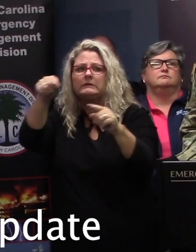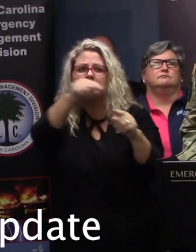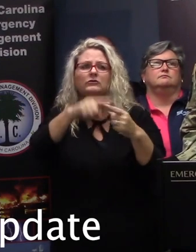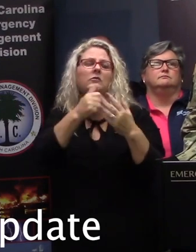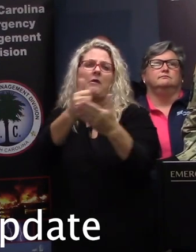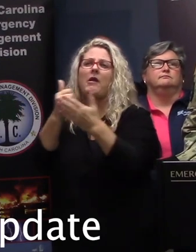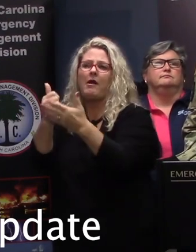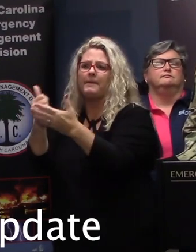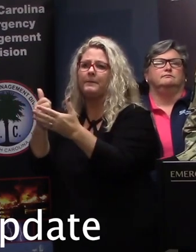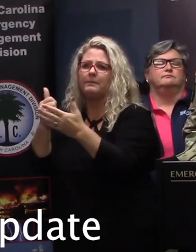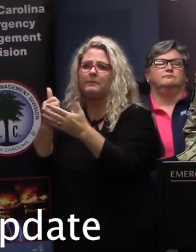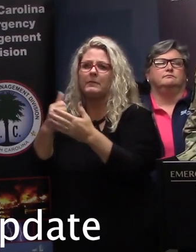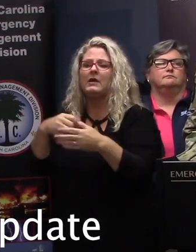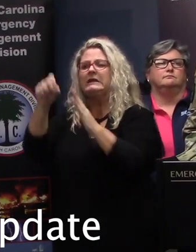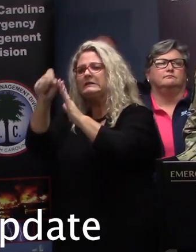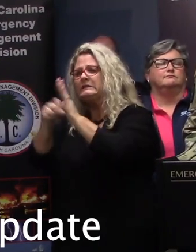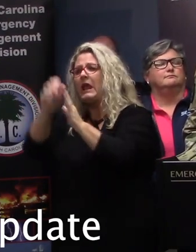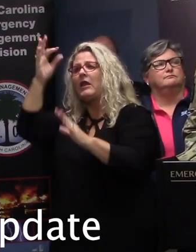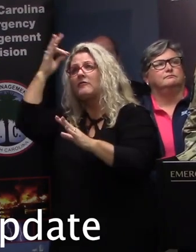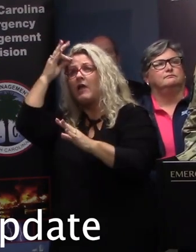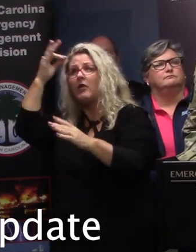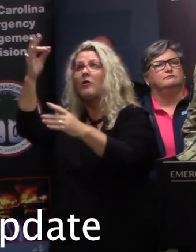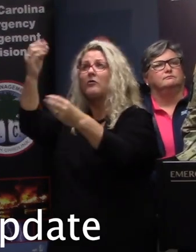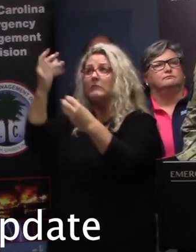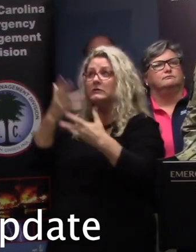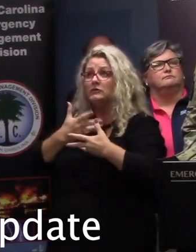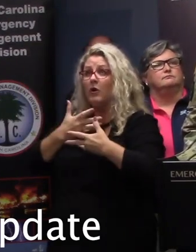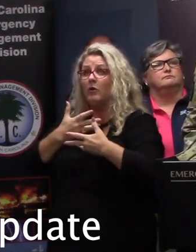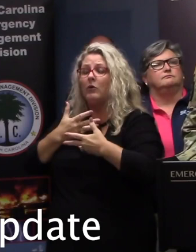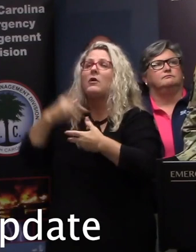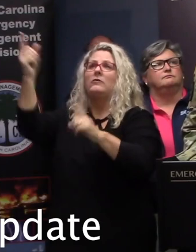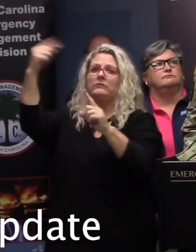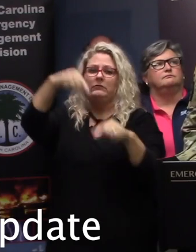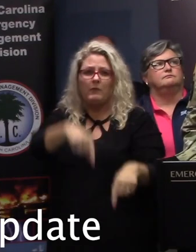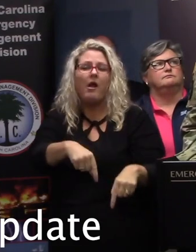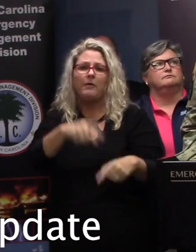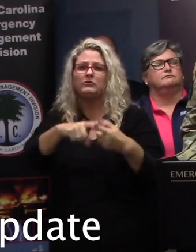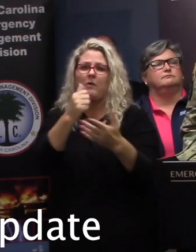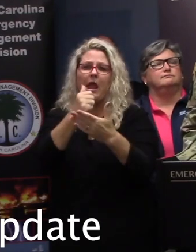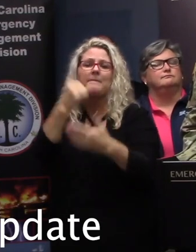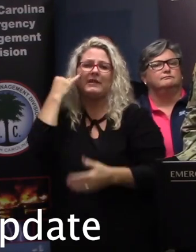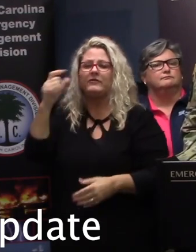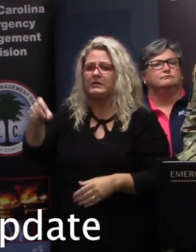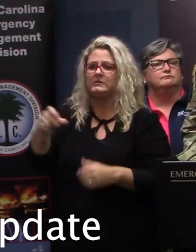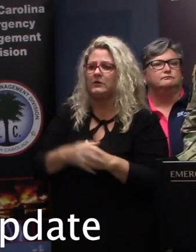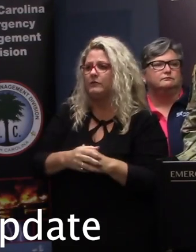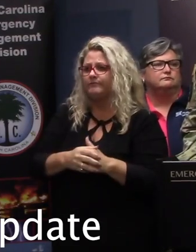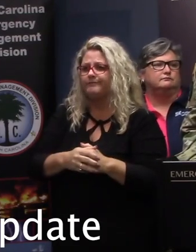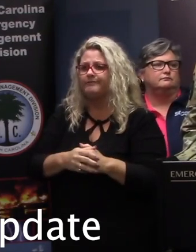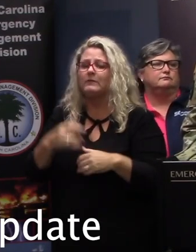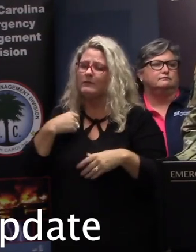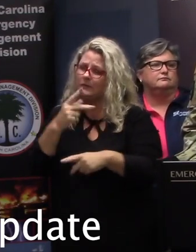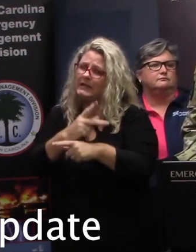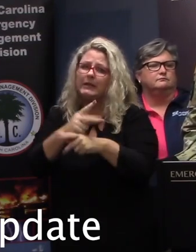at that point, either from the state or federal level, to have them positioned and ready to be deployed as necessary. We will continue to monitor